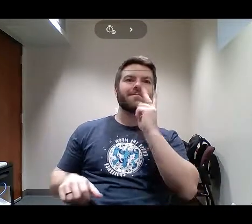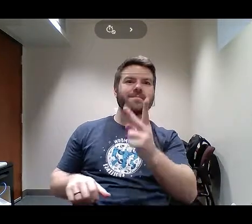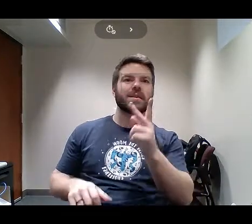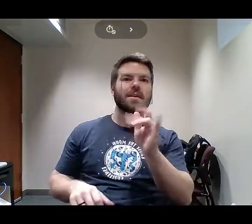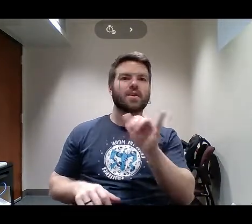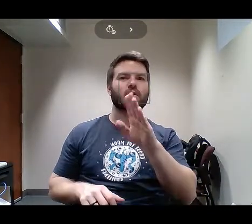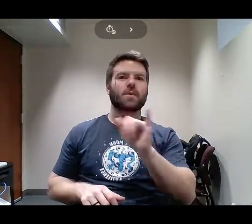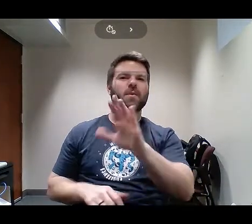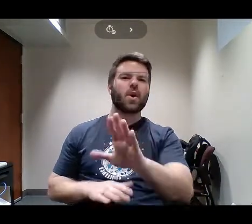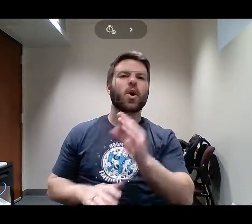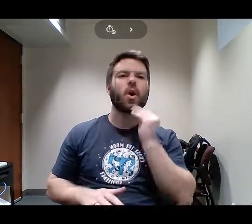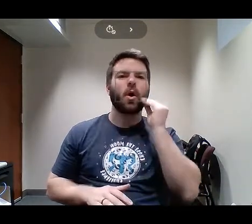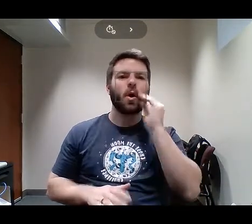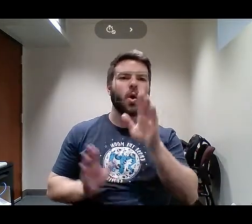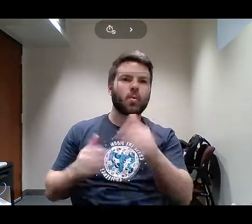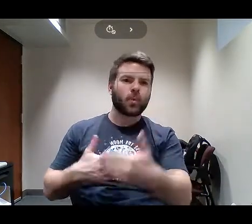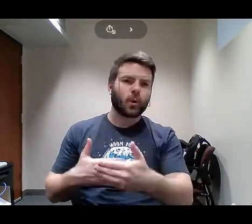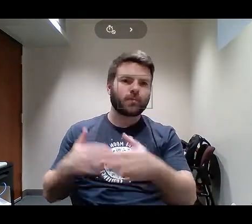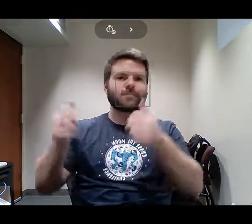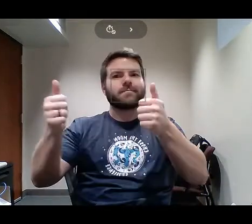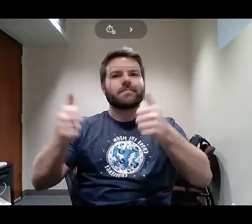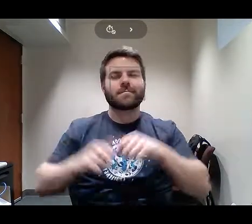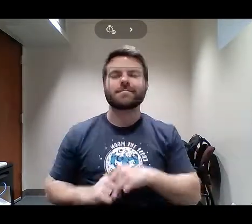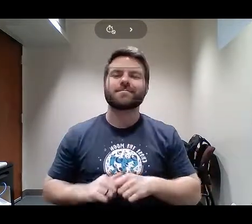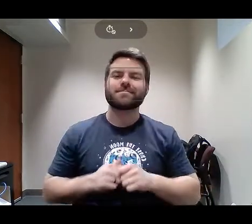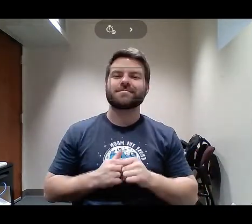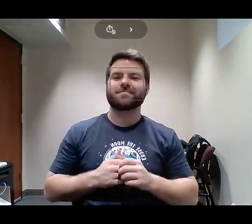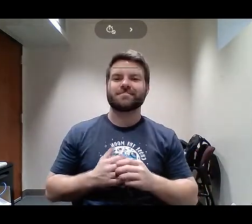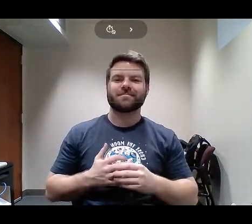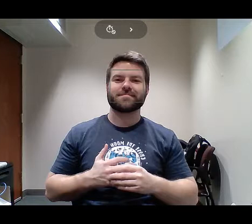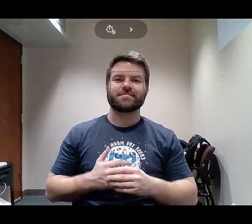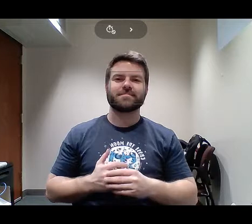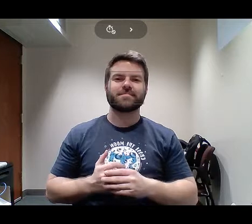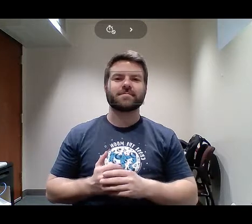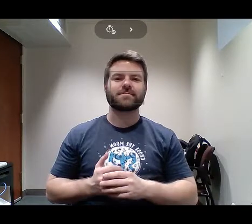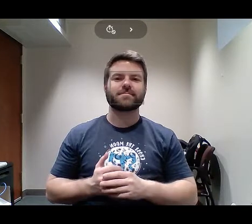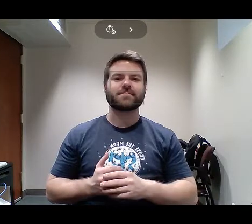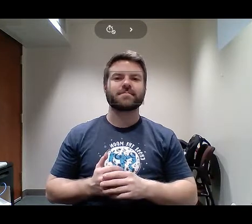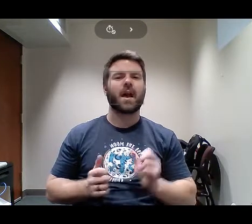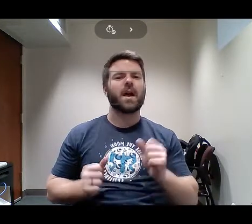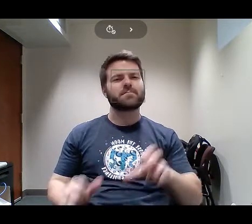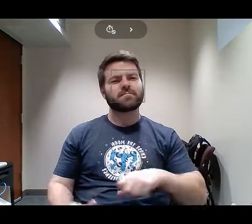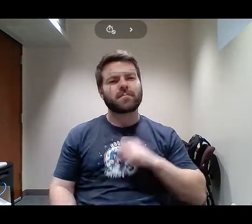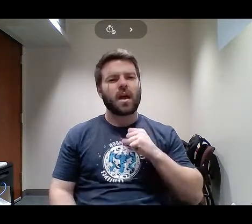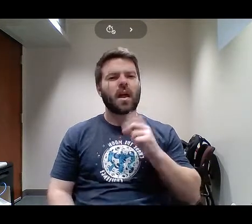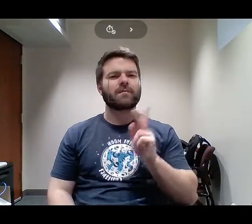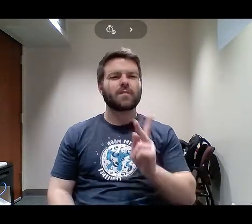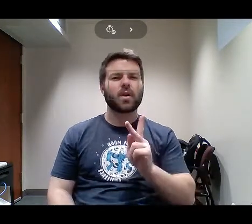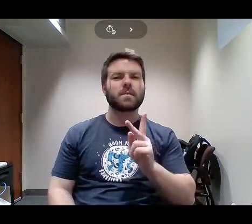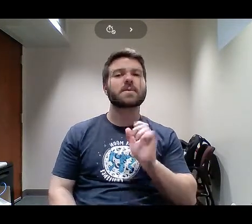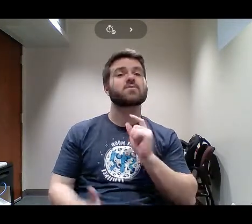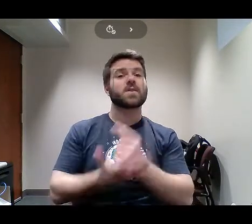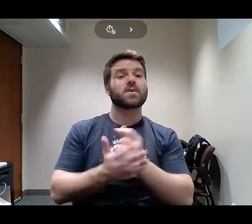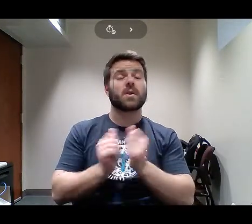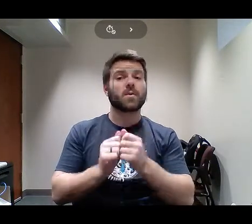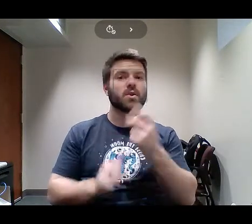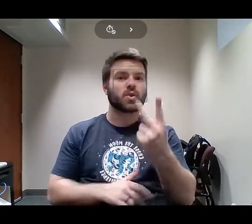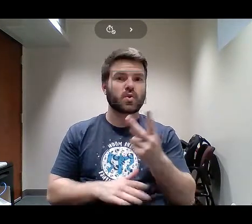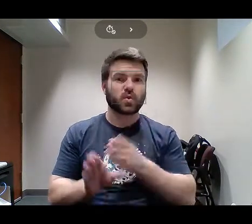There's really nowhere else I'd rather be because I'm so proud of Kirby, who graduates today with two degrees, one in human bio